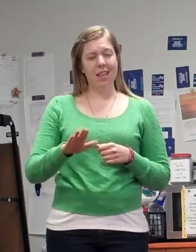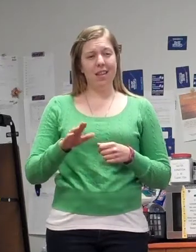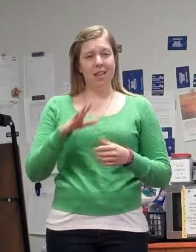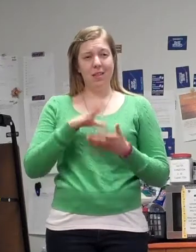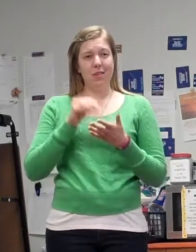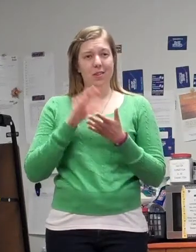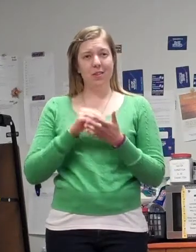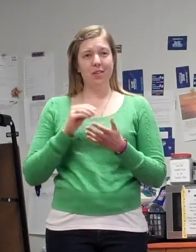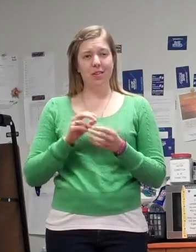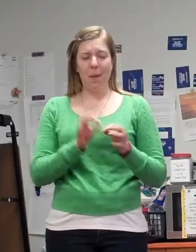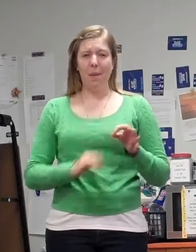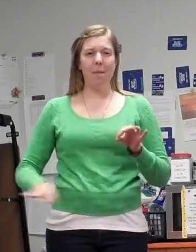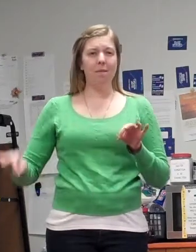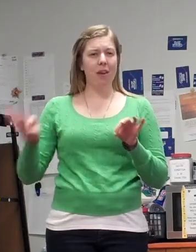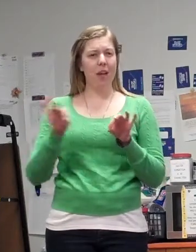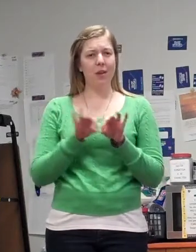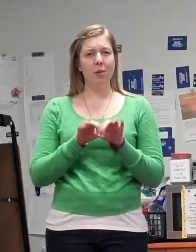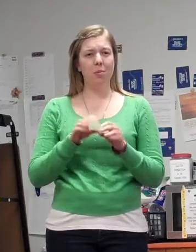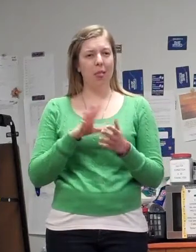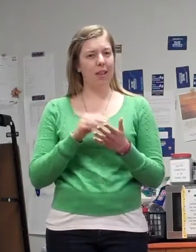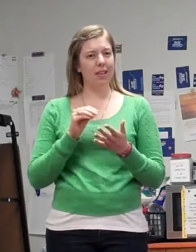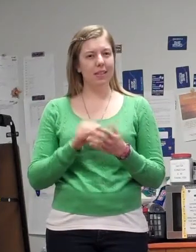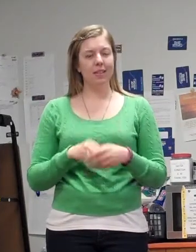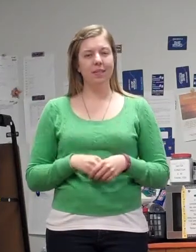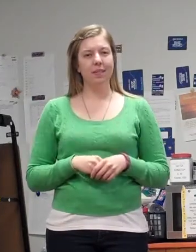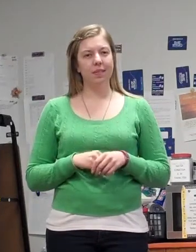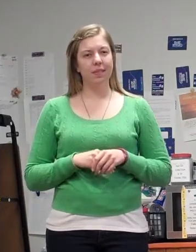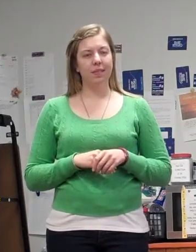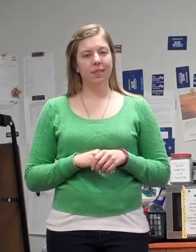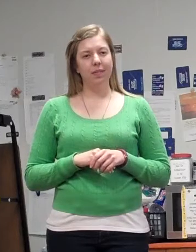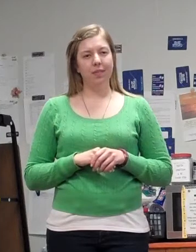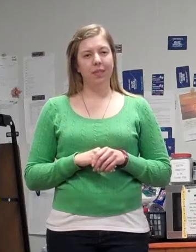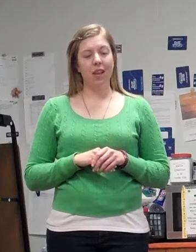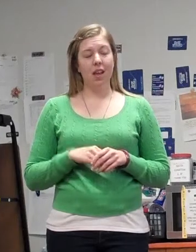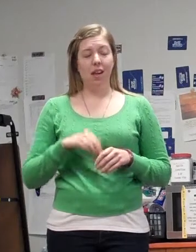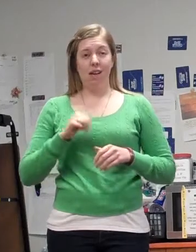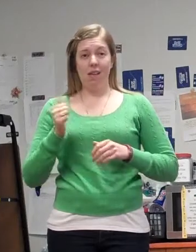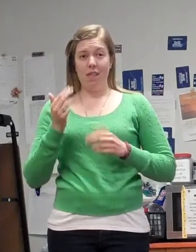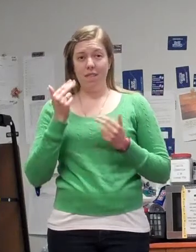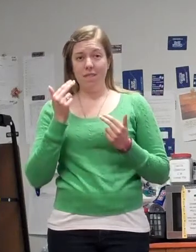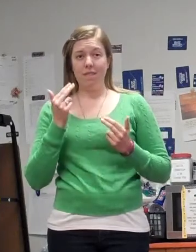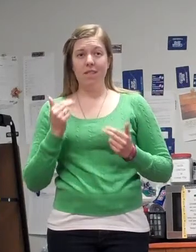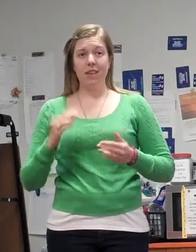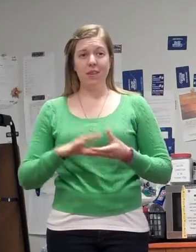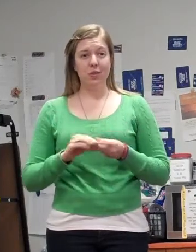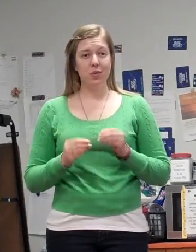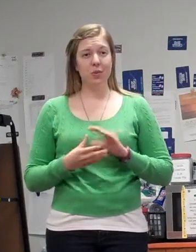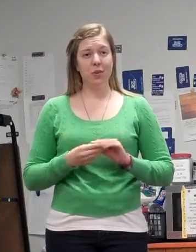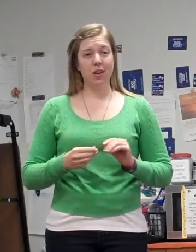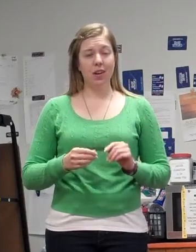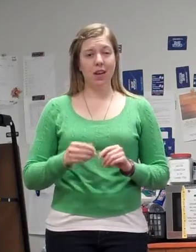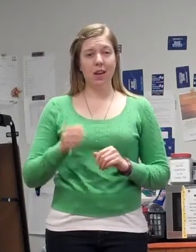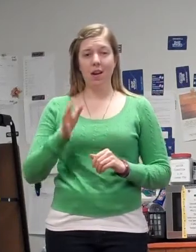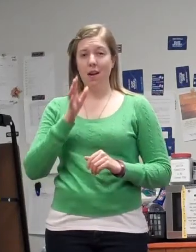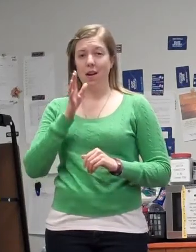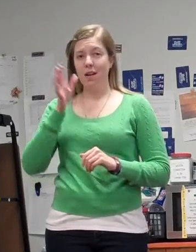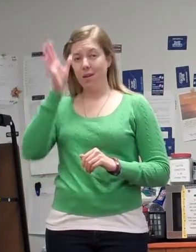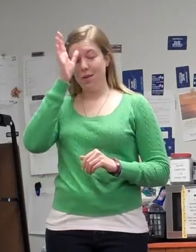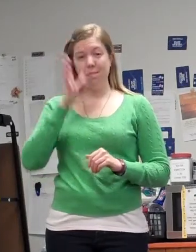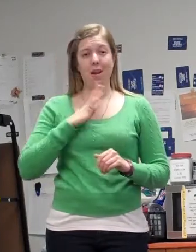Another kind of funny story was one that a guy and a girl were going down the expressway between